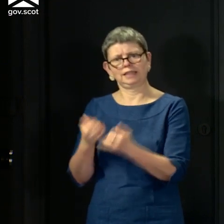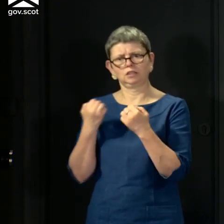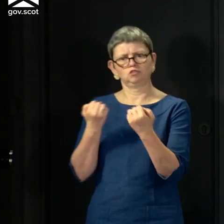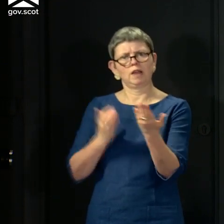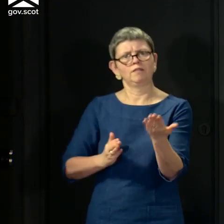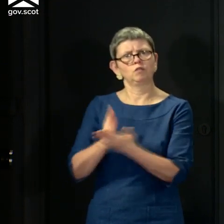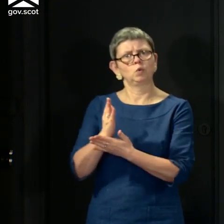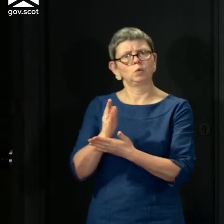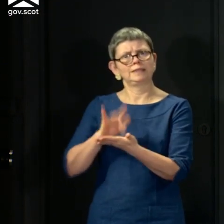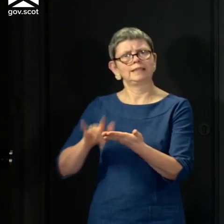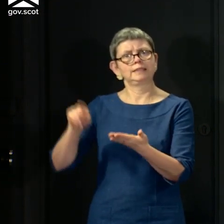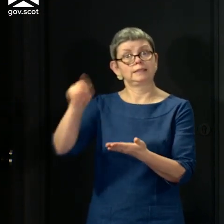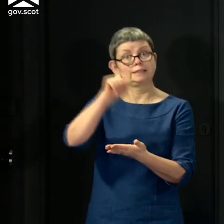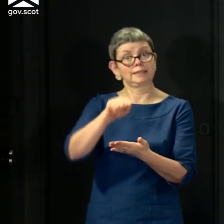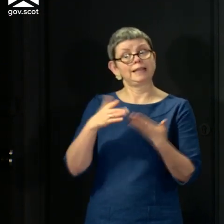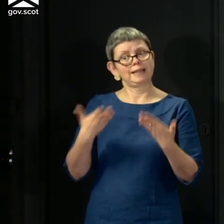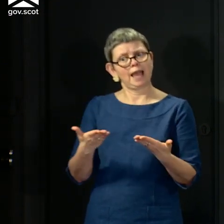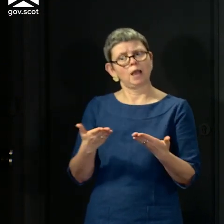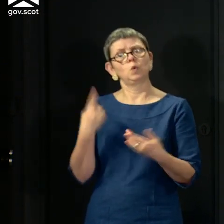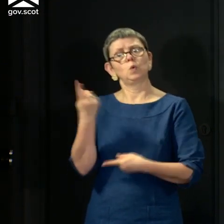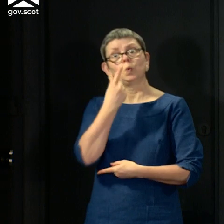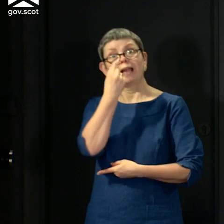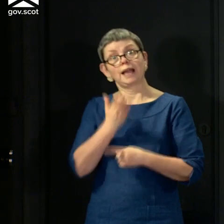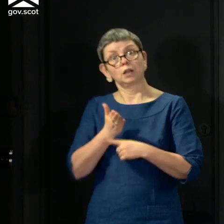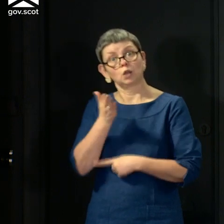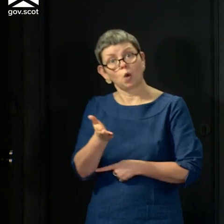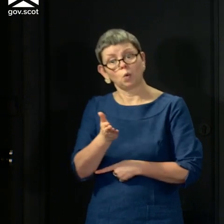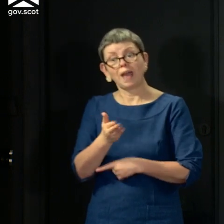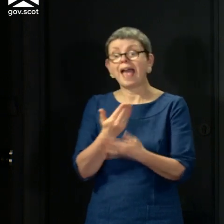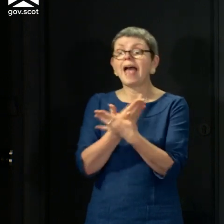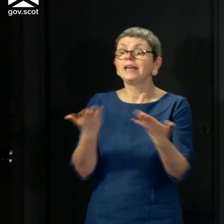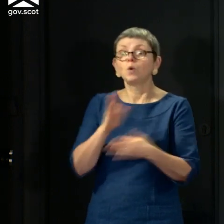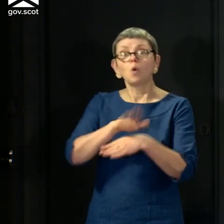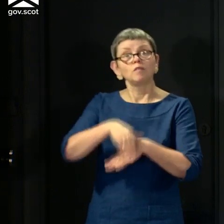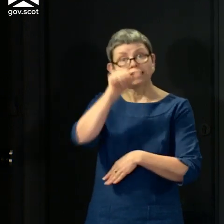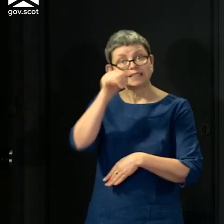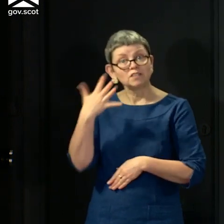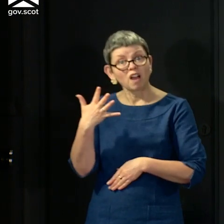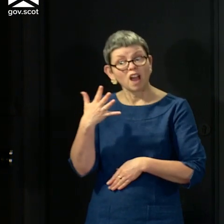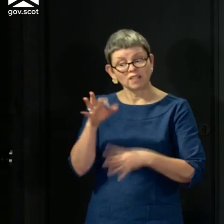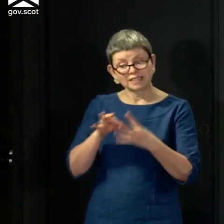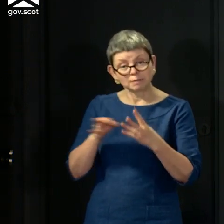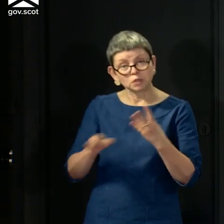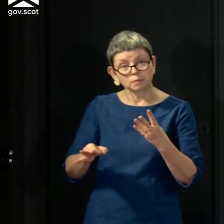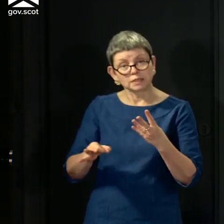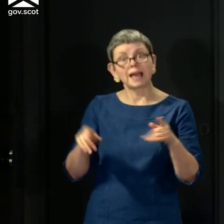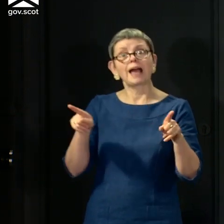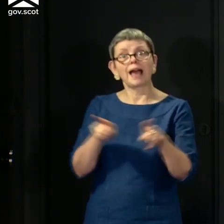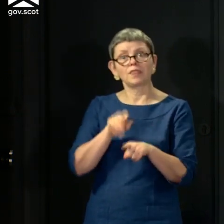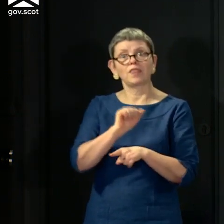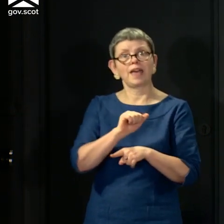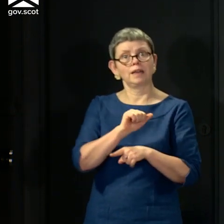As of now, we're expanding eligibility to include all those over the age of 65 with symptoms and their households.